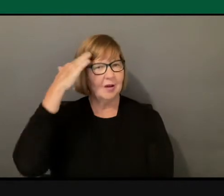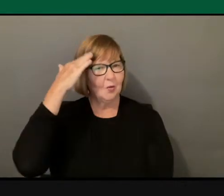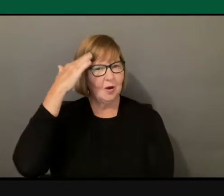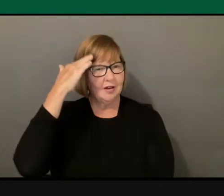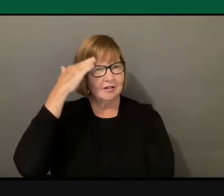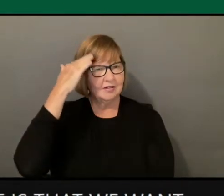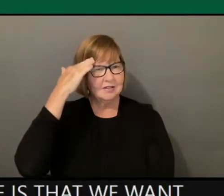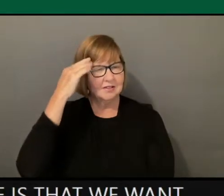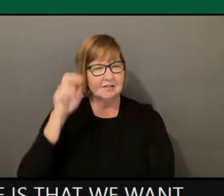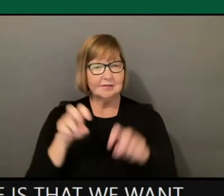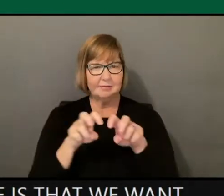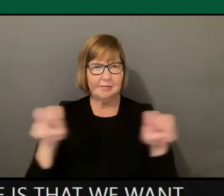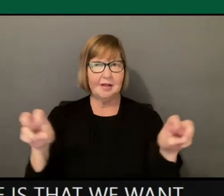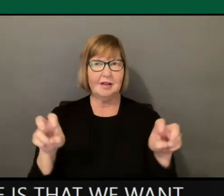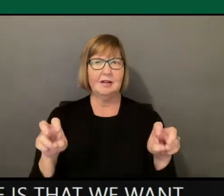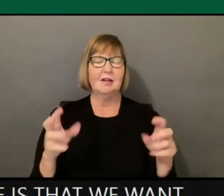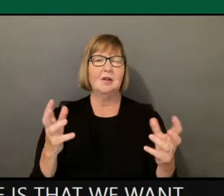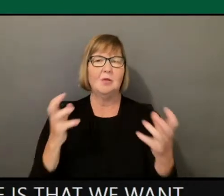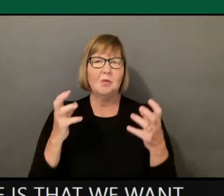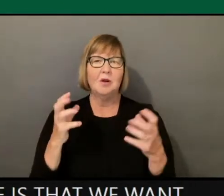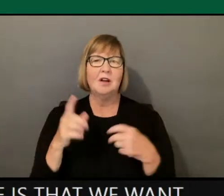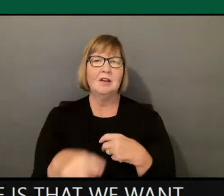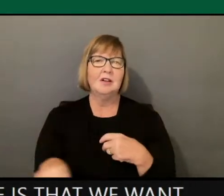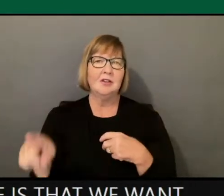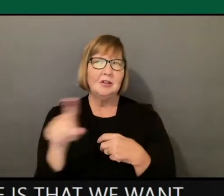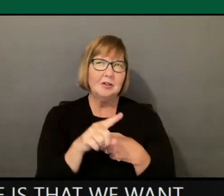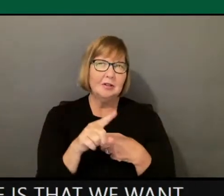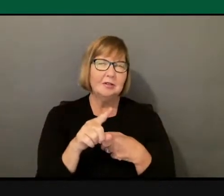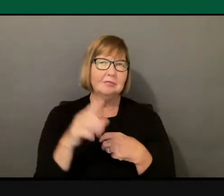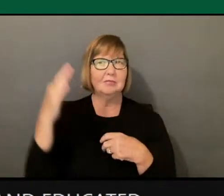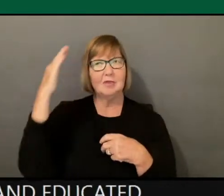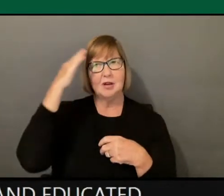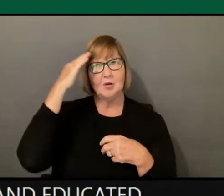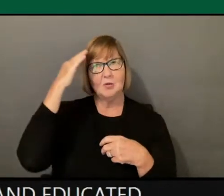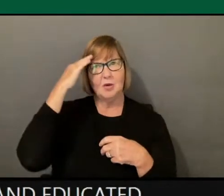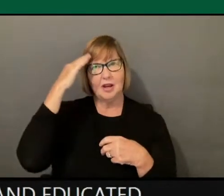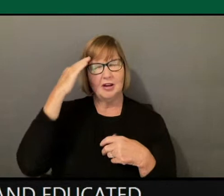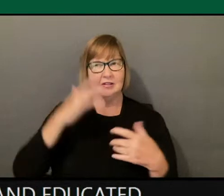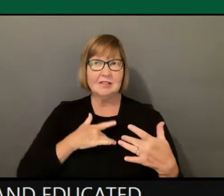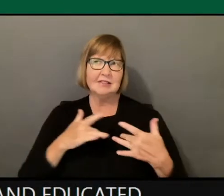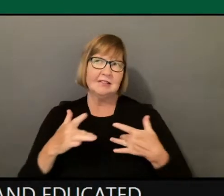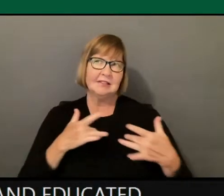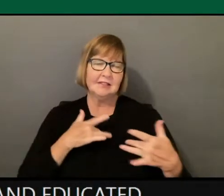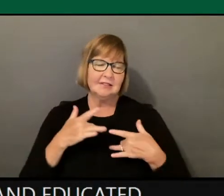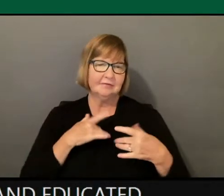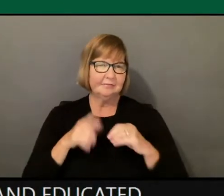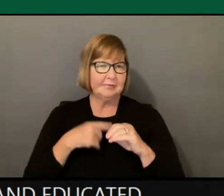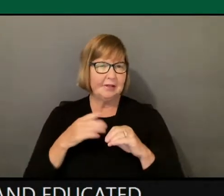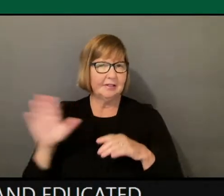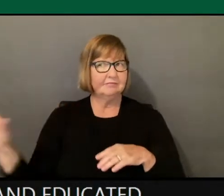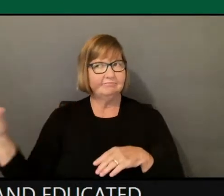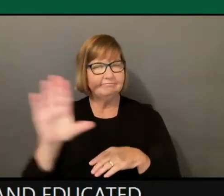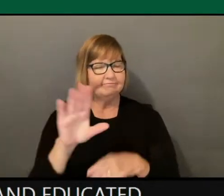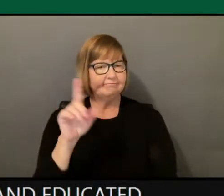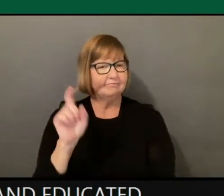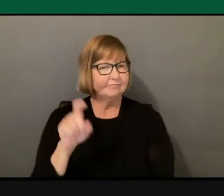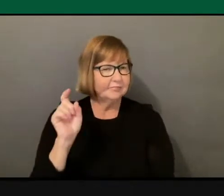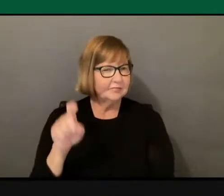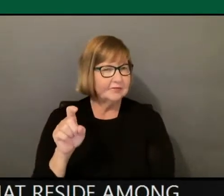sensitive, and educated about the needs of the other communities that reside among us. To know what